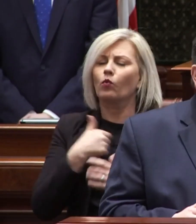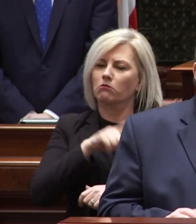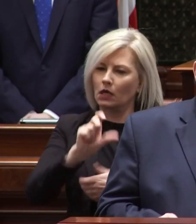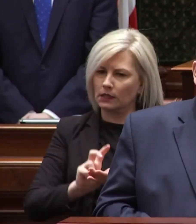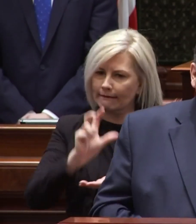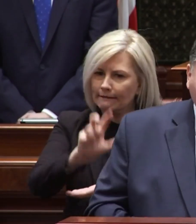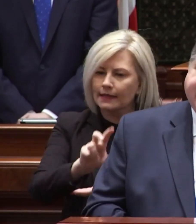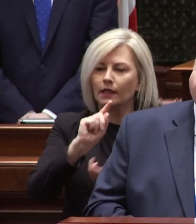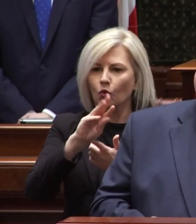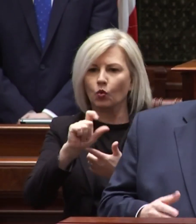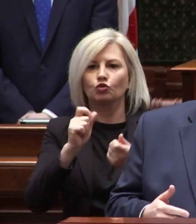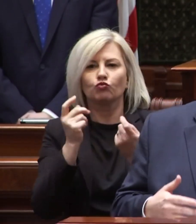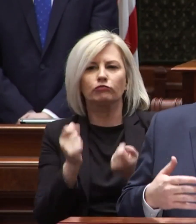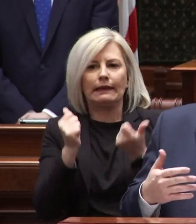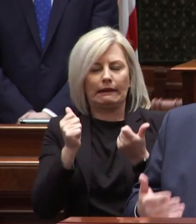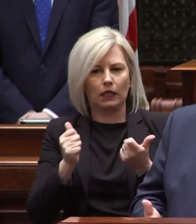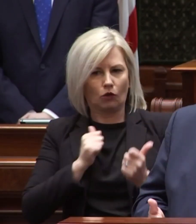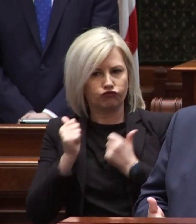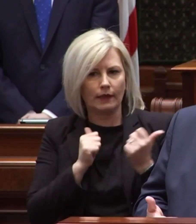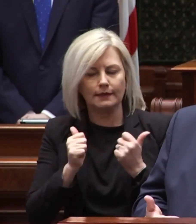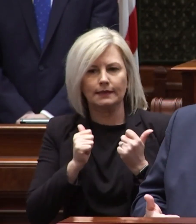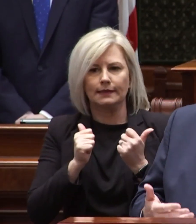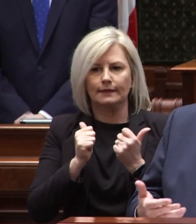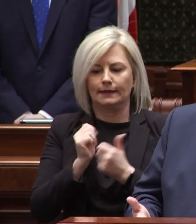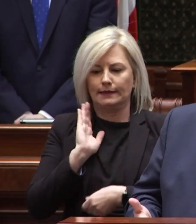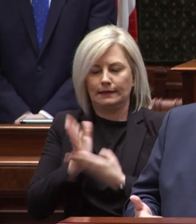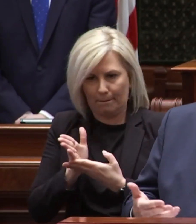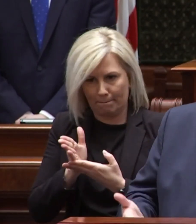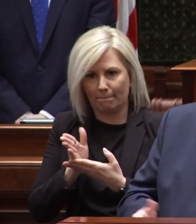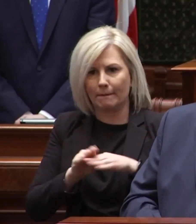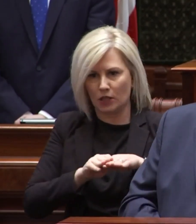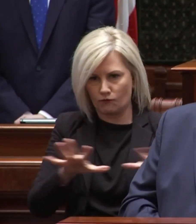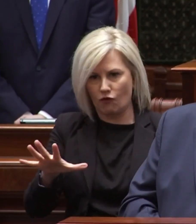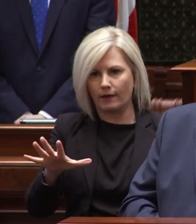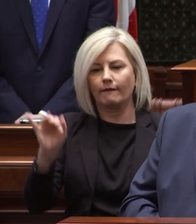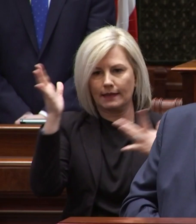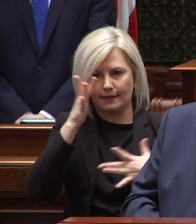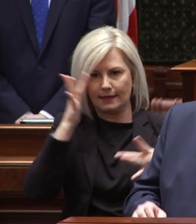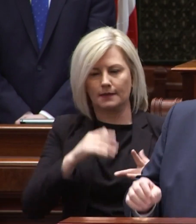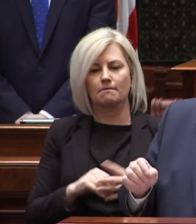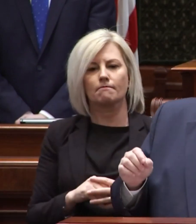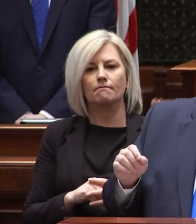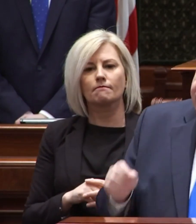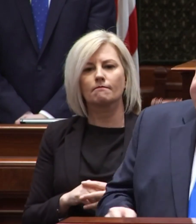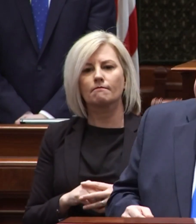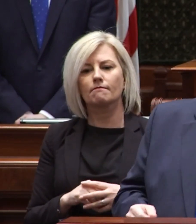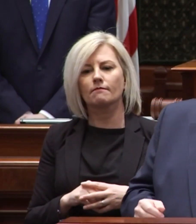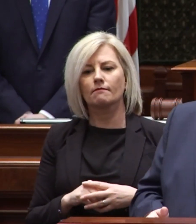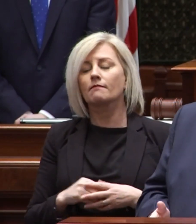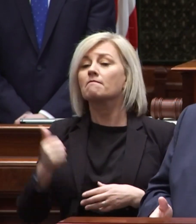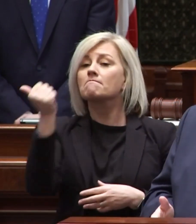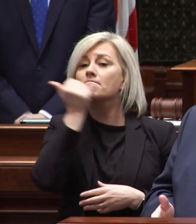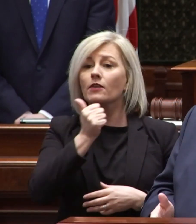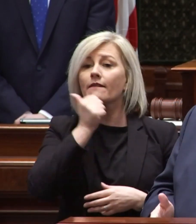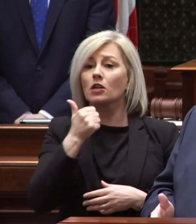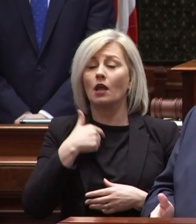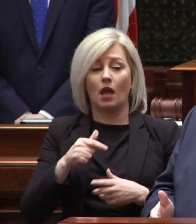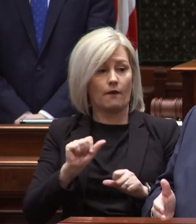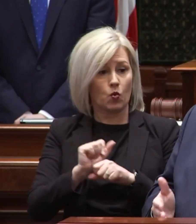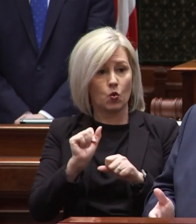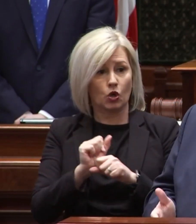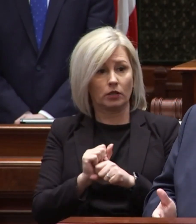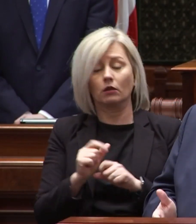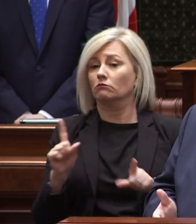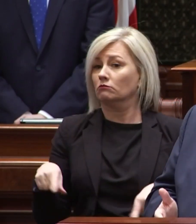invest in the tools to quickly and aggressively contain the spread of these diseases every day i've held this office